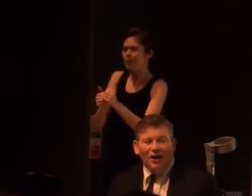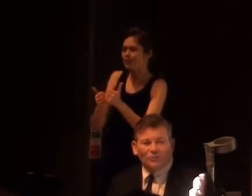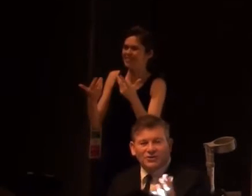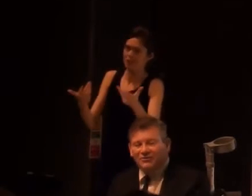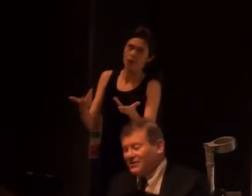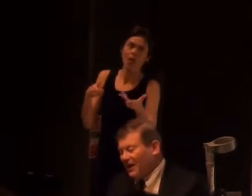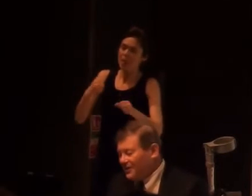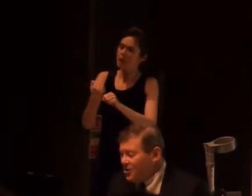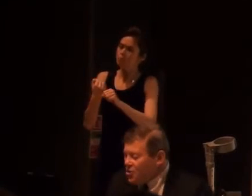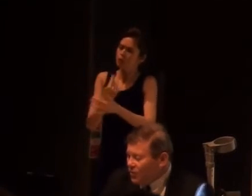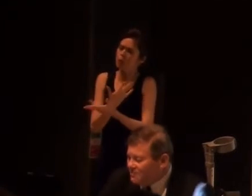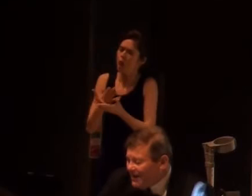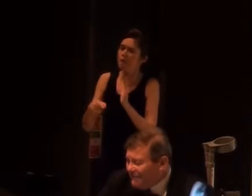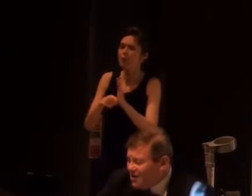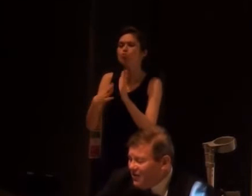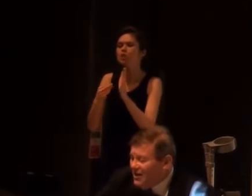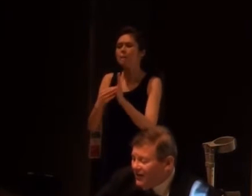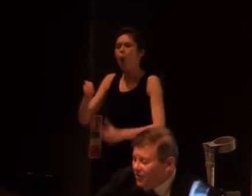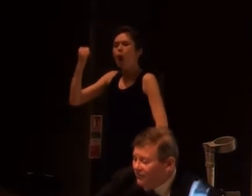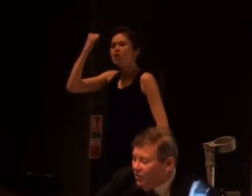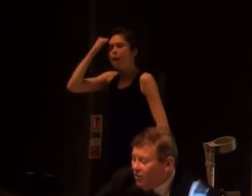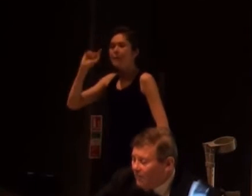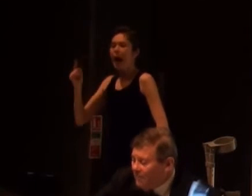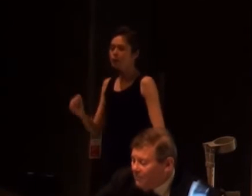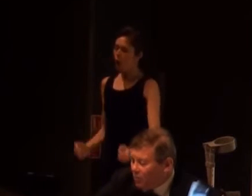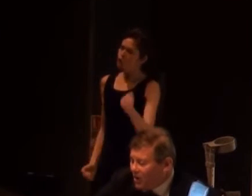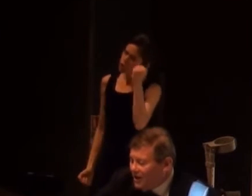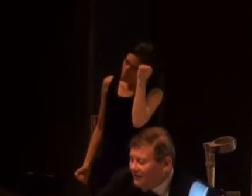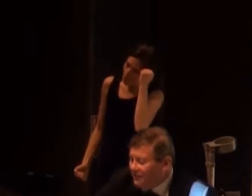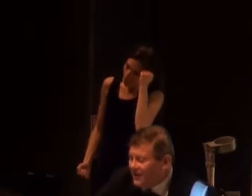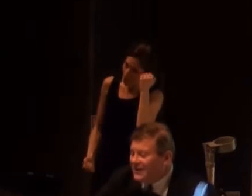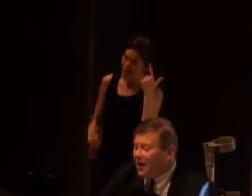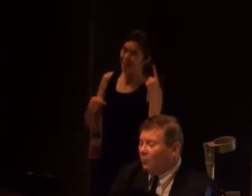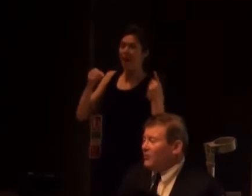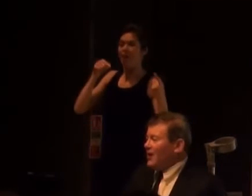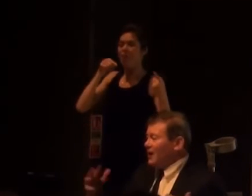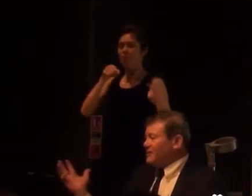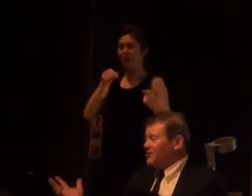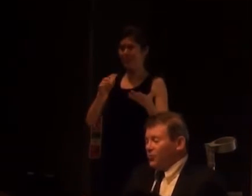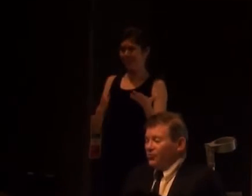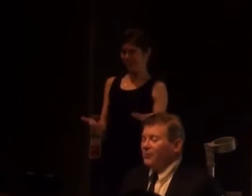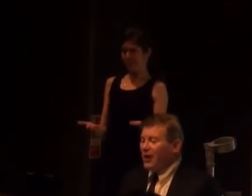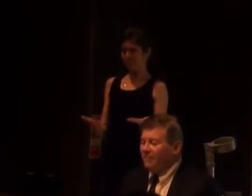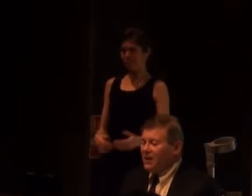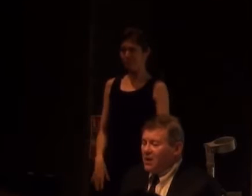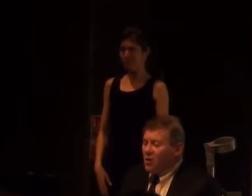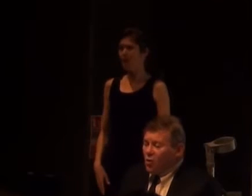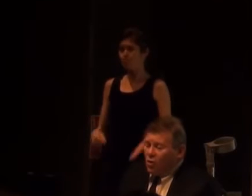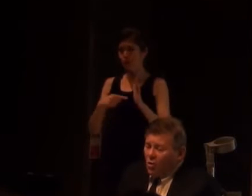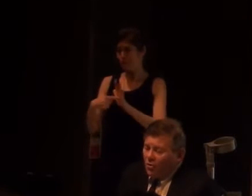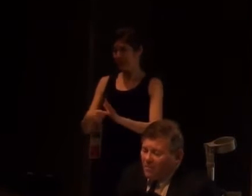Dumber, and a whole series of others, which make it very, very difficult for people with learning difficulty to get on with their lives in an ordinary way.